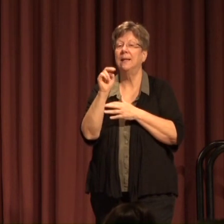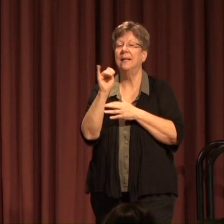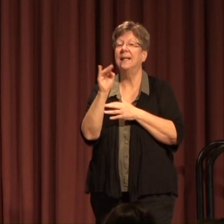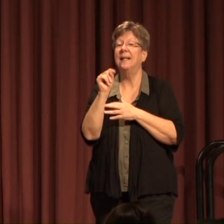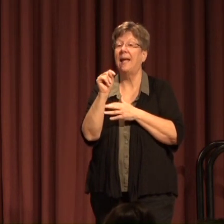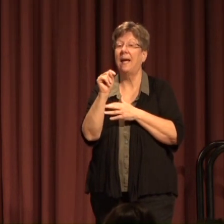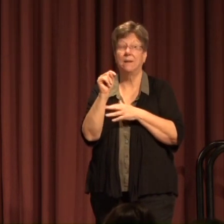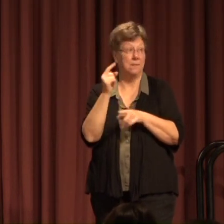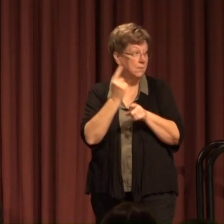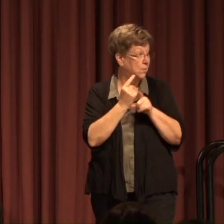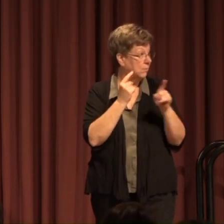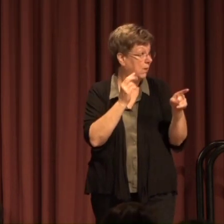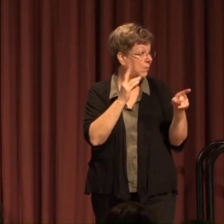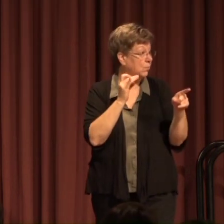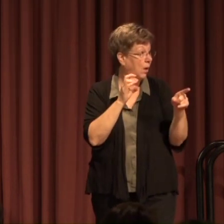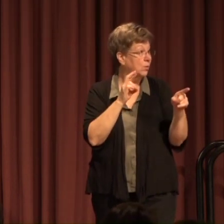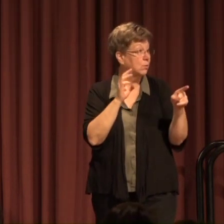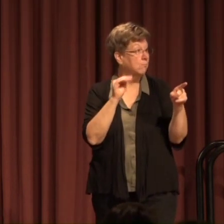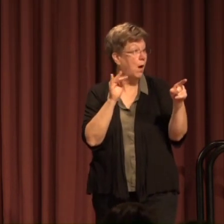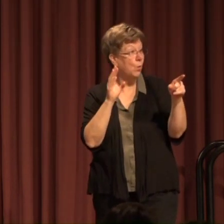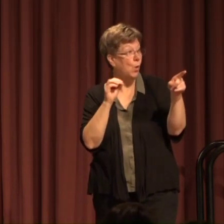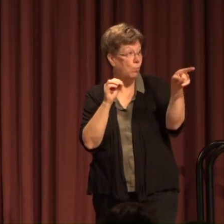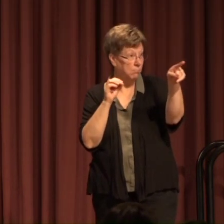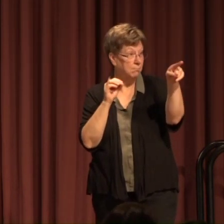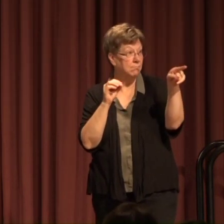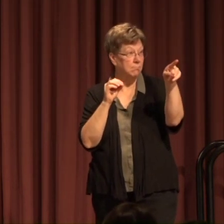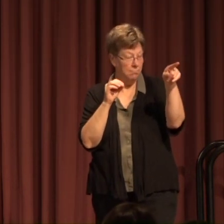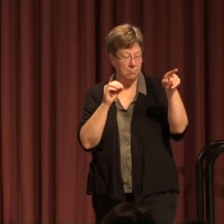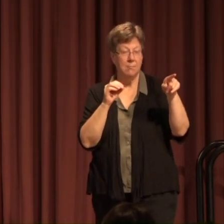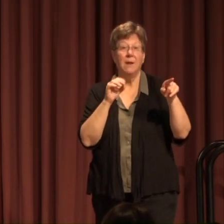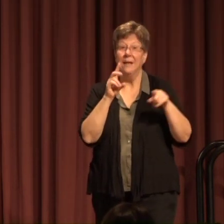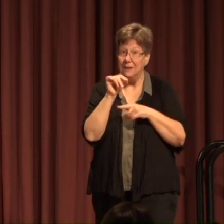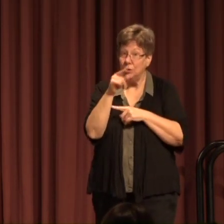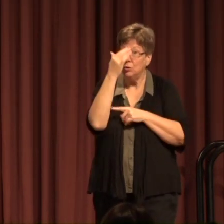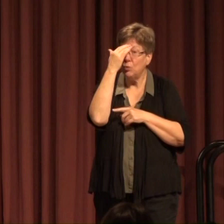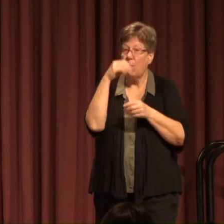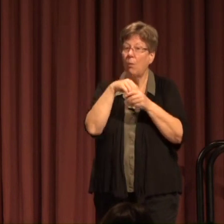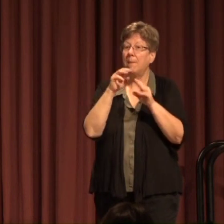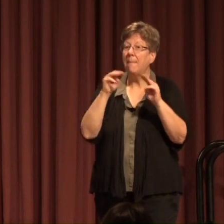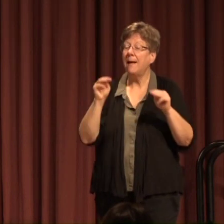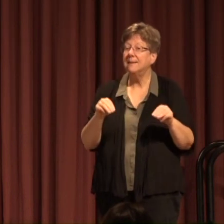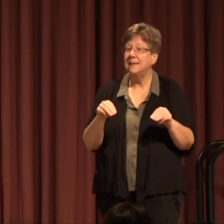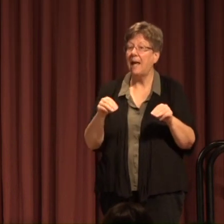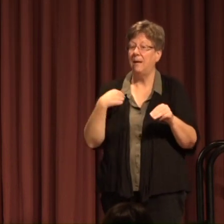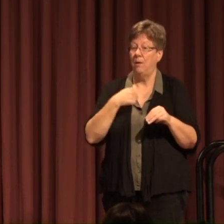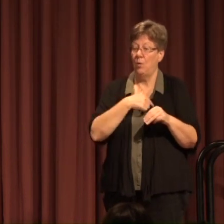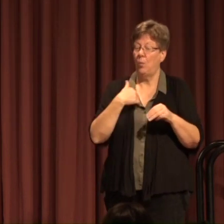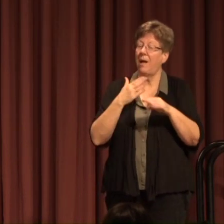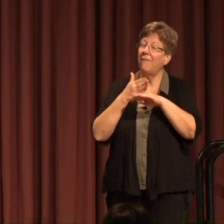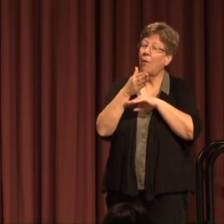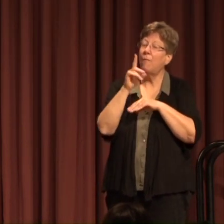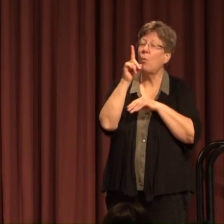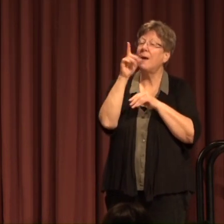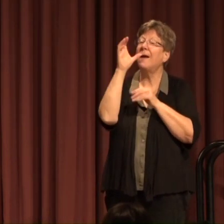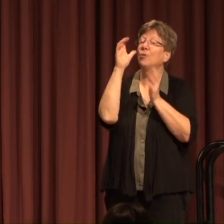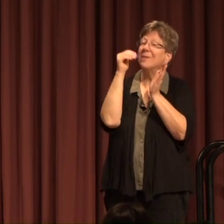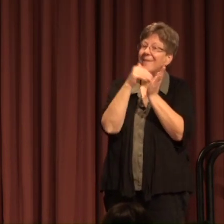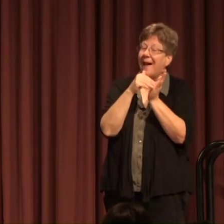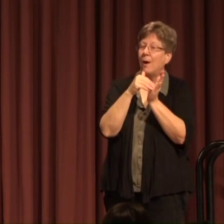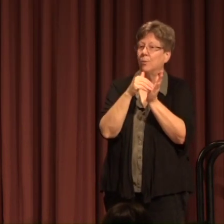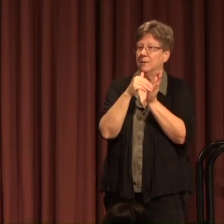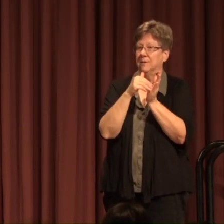Right Roger? Mario? Others? Did you know that in Montana We have over a hundred thousand